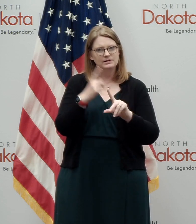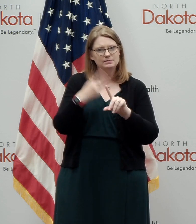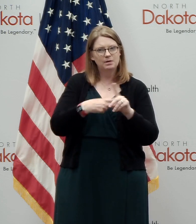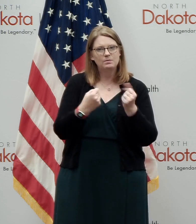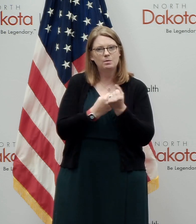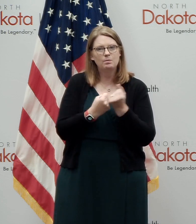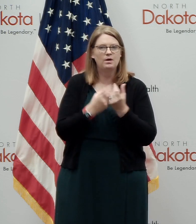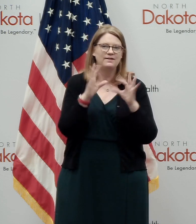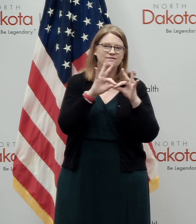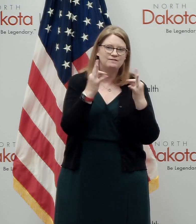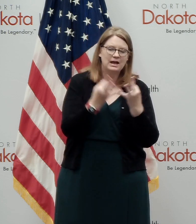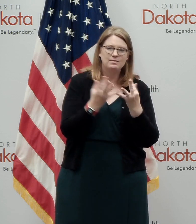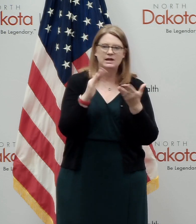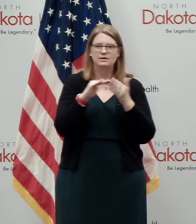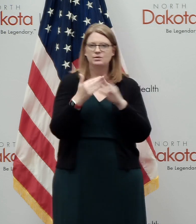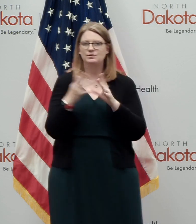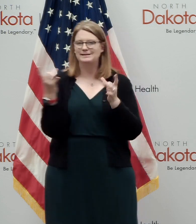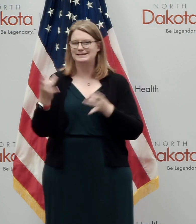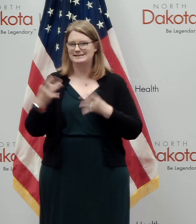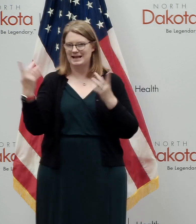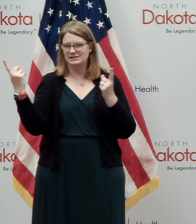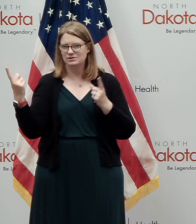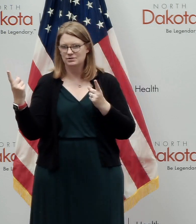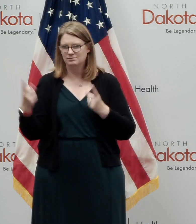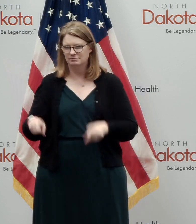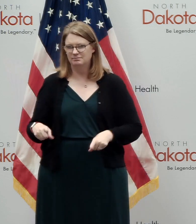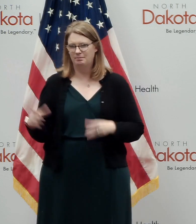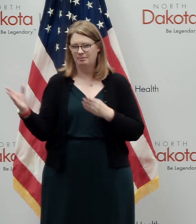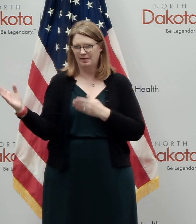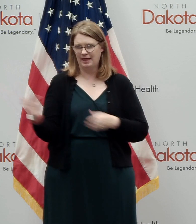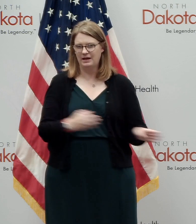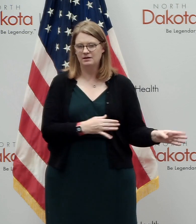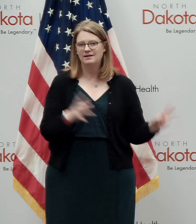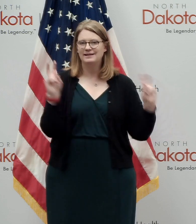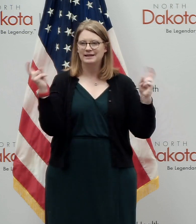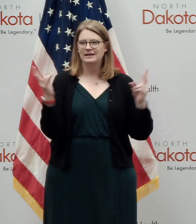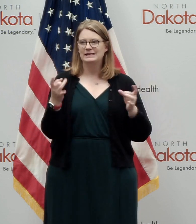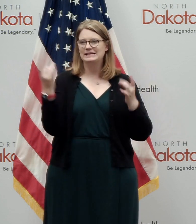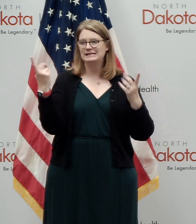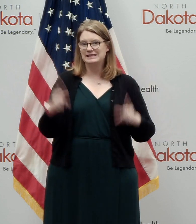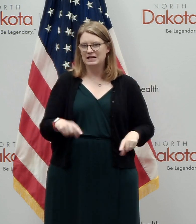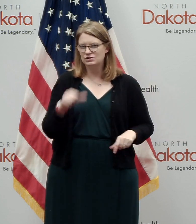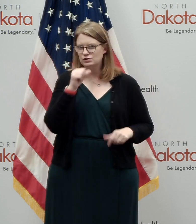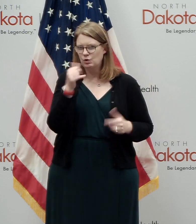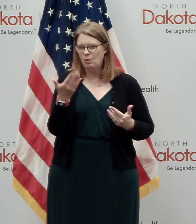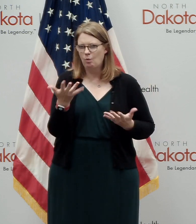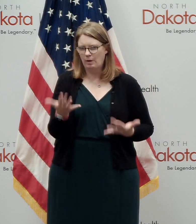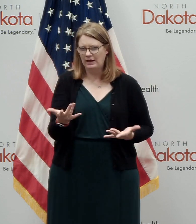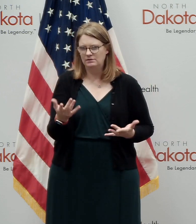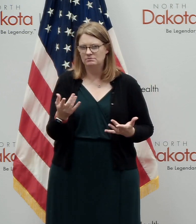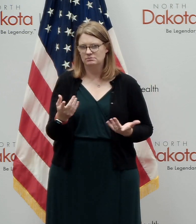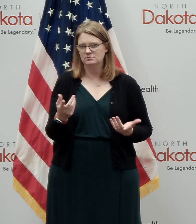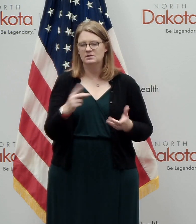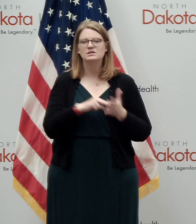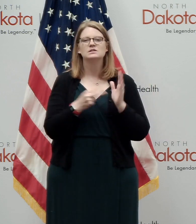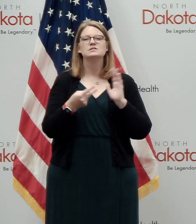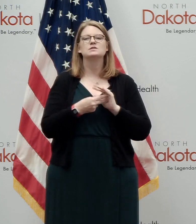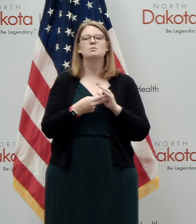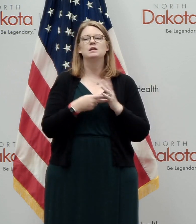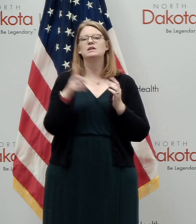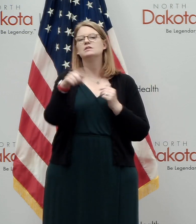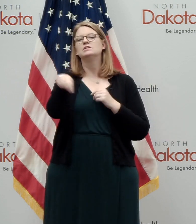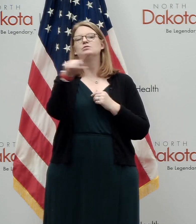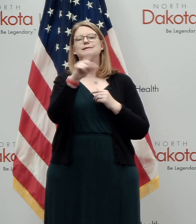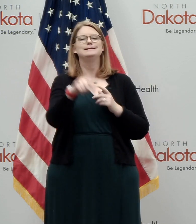promote family and community disaster planning now and throughout the year. The theme is disasters don't wait, make your plan, uh, today.